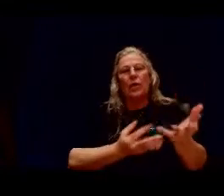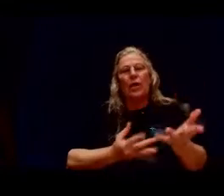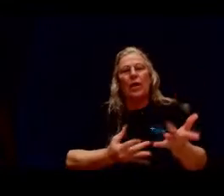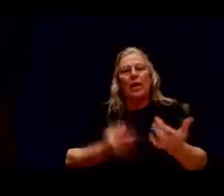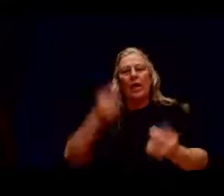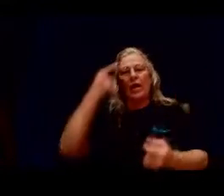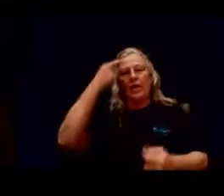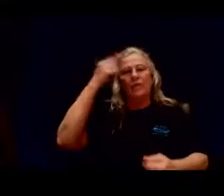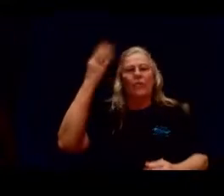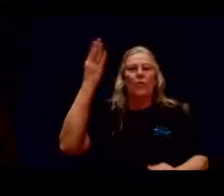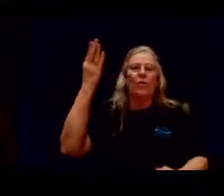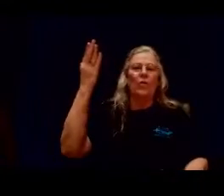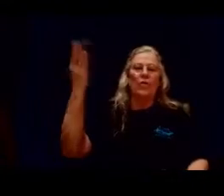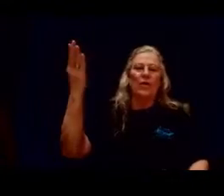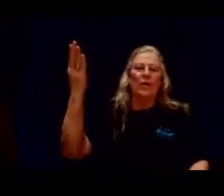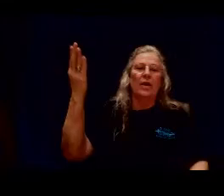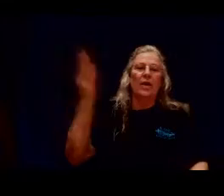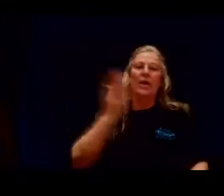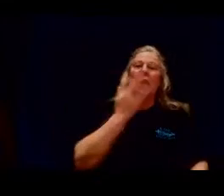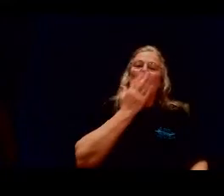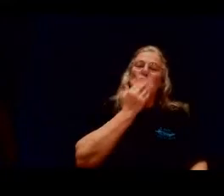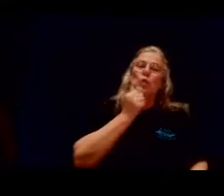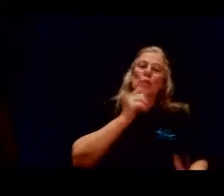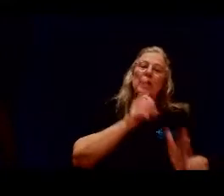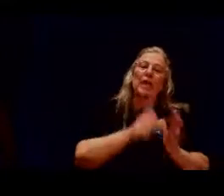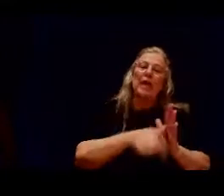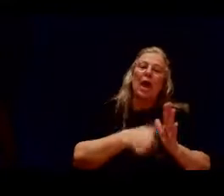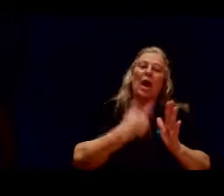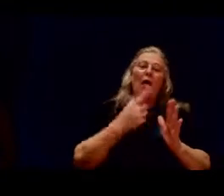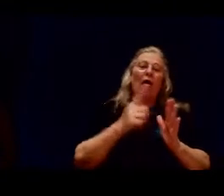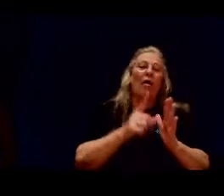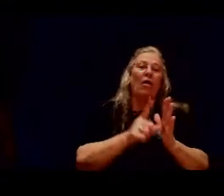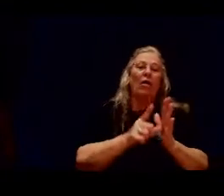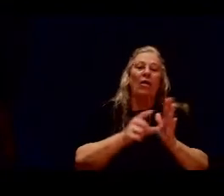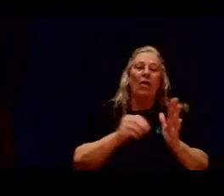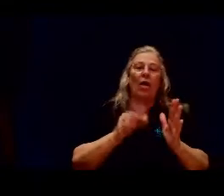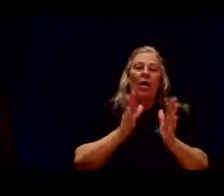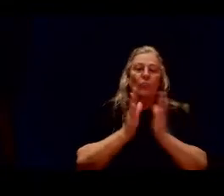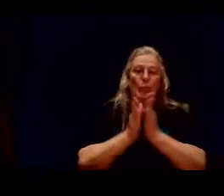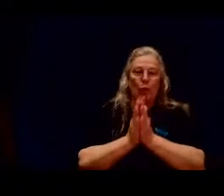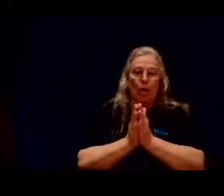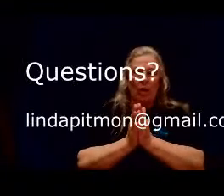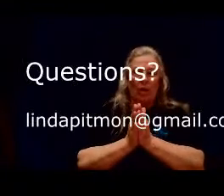wait for thee sweet hour of prayer